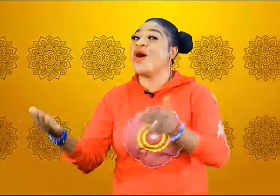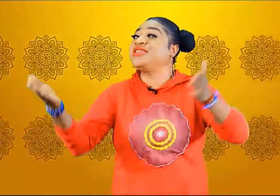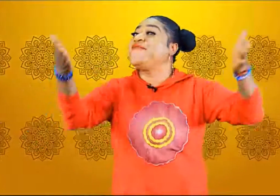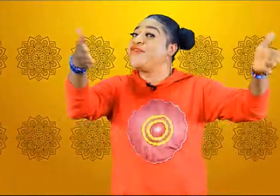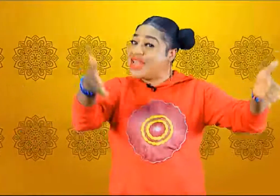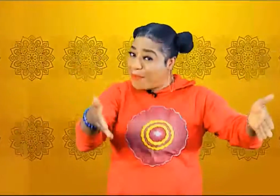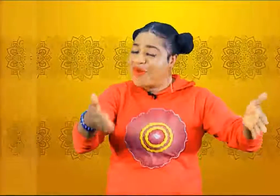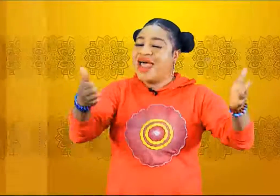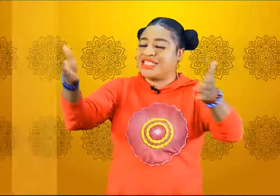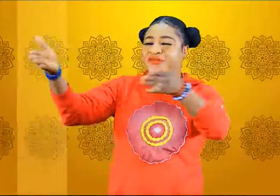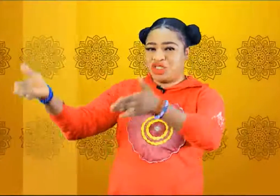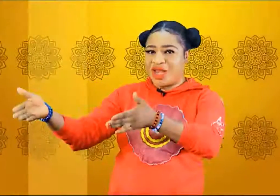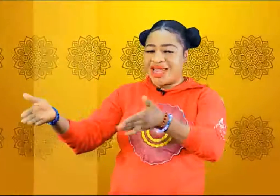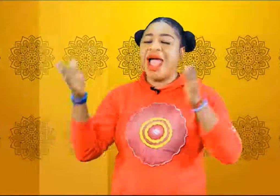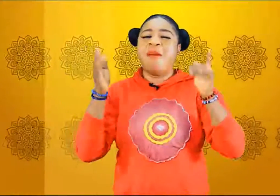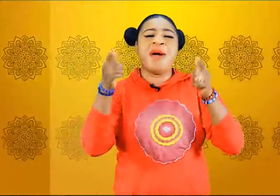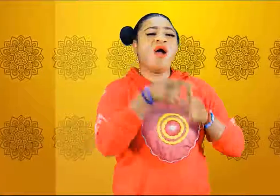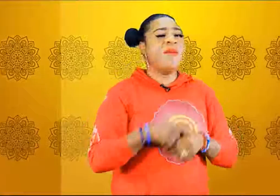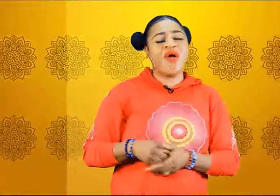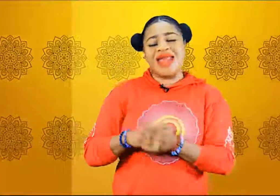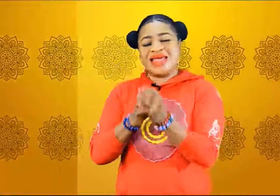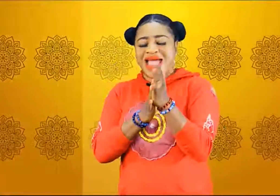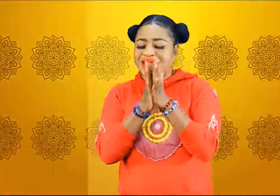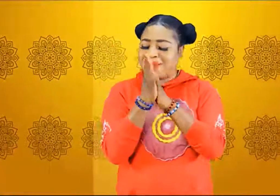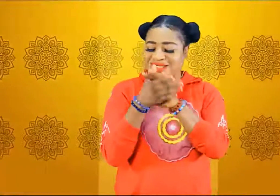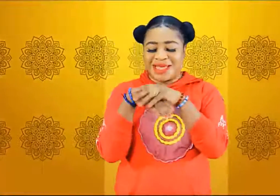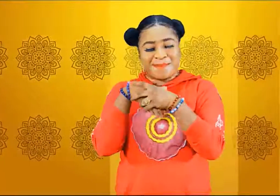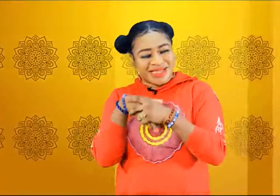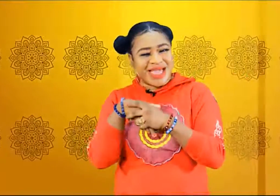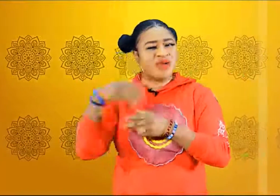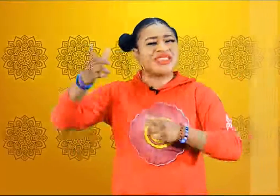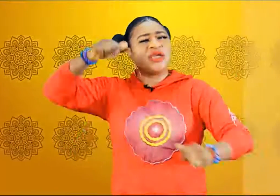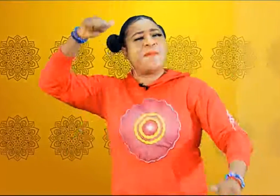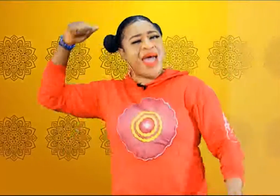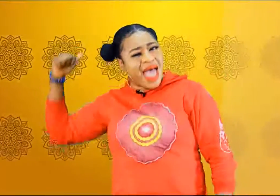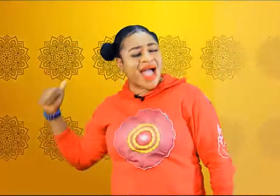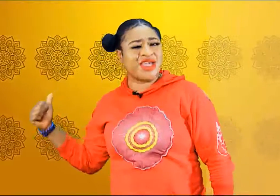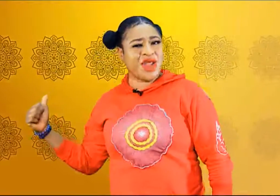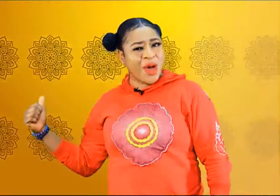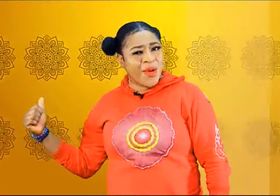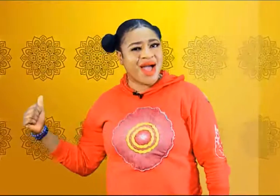you know what are you waiting for know what i want to take you back you know